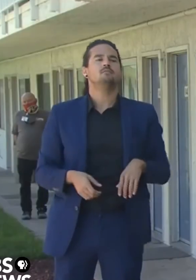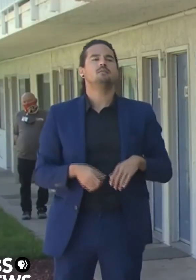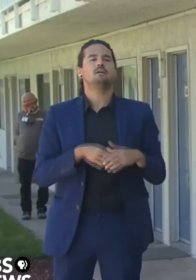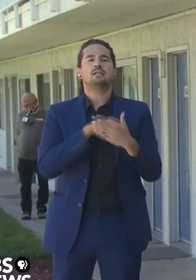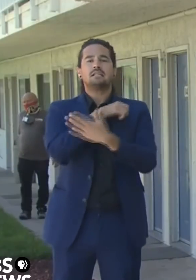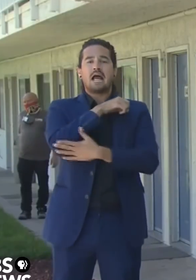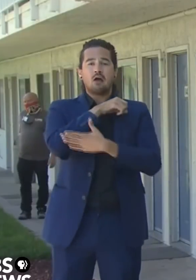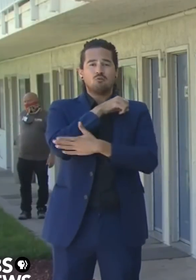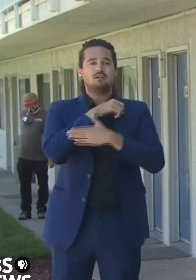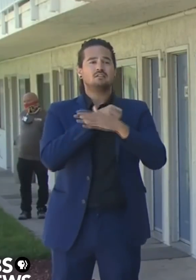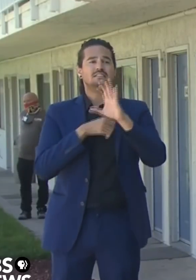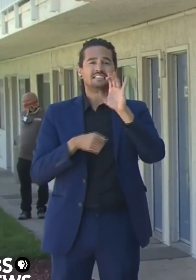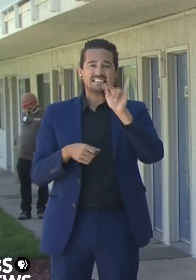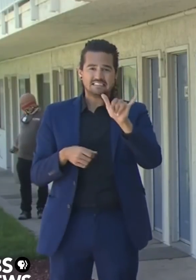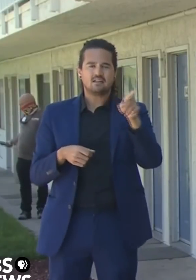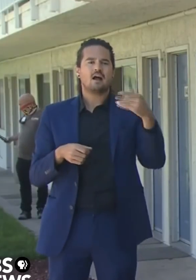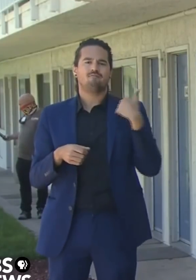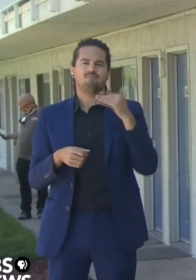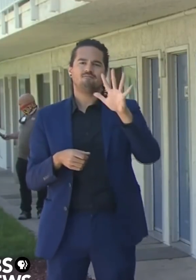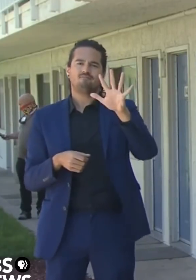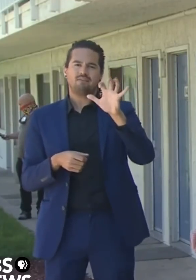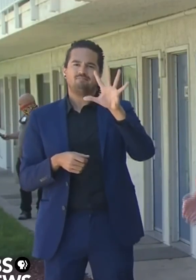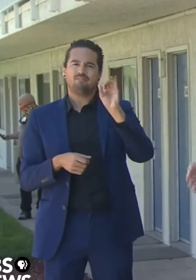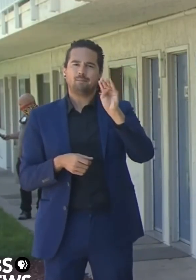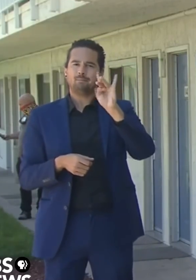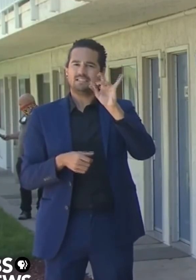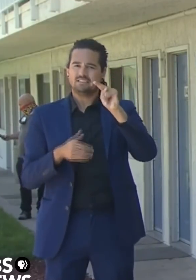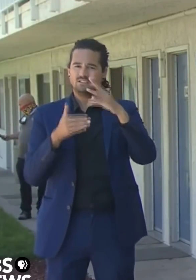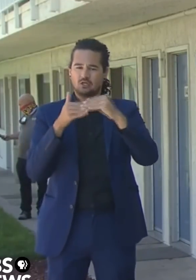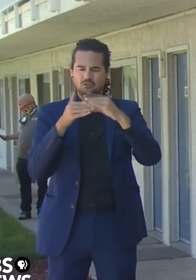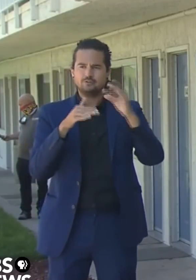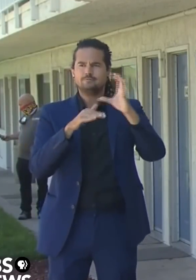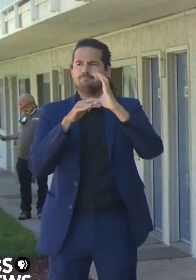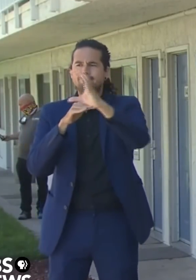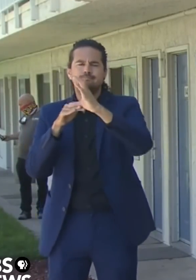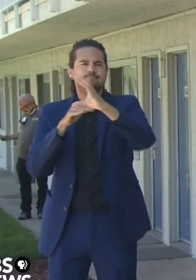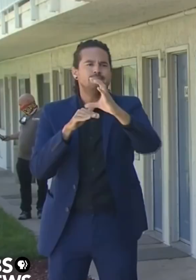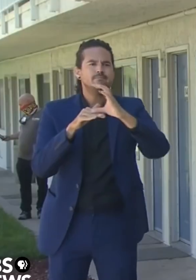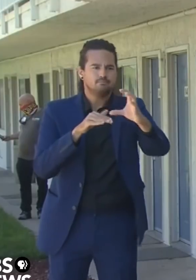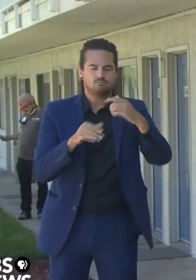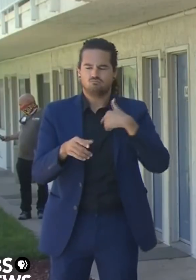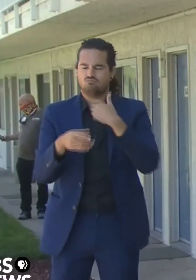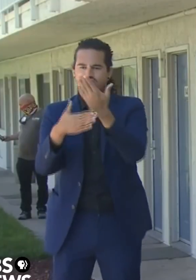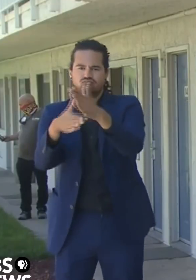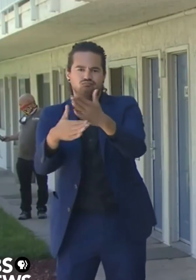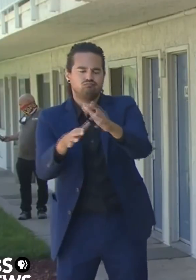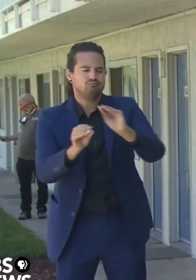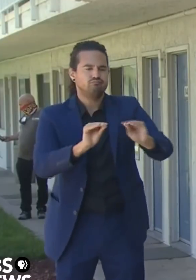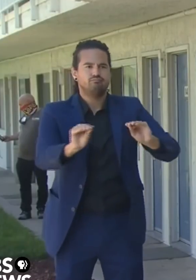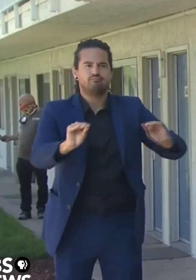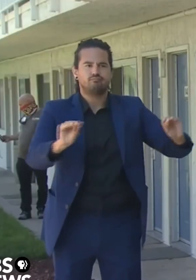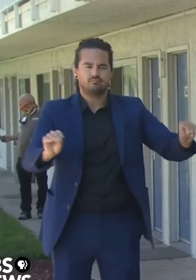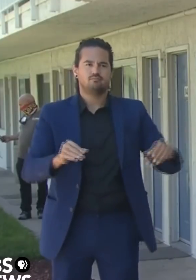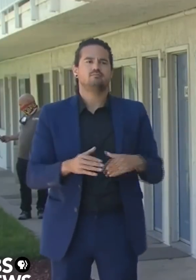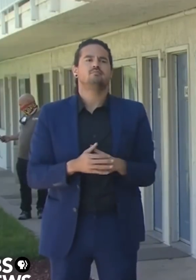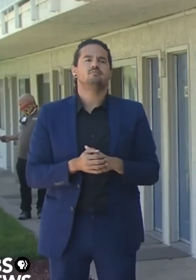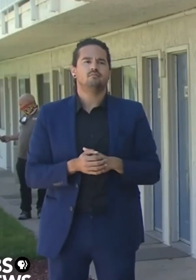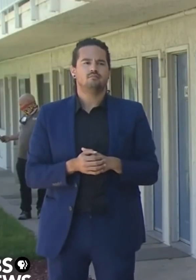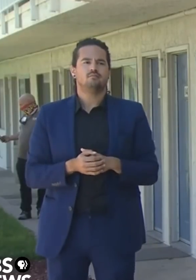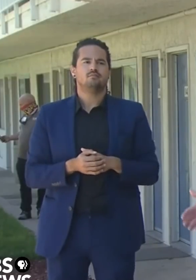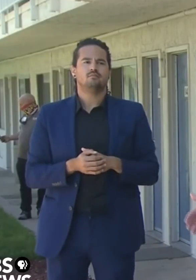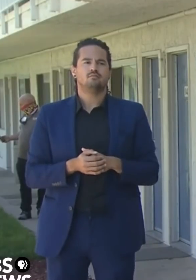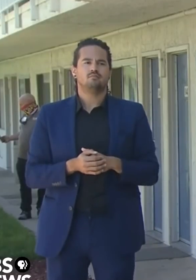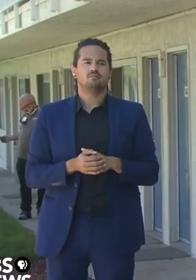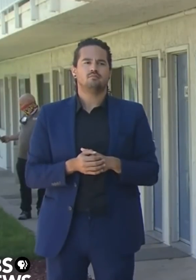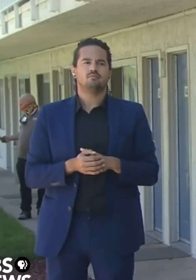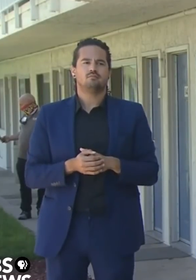put additional resources into the hands of the counties over 300 additional million dollars,